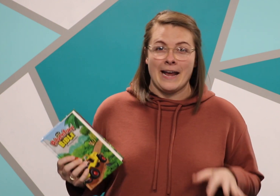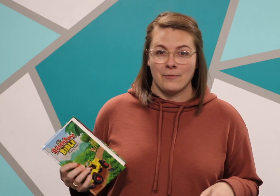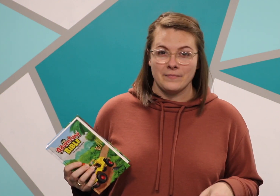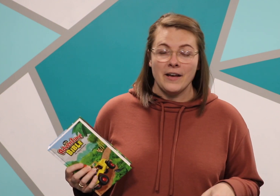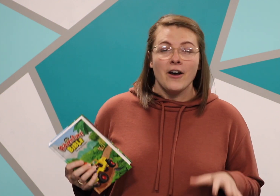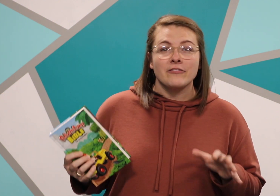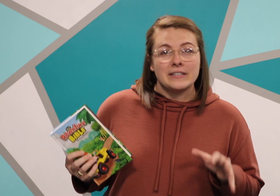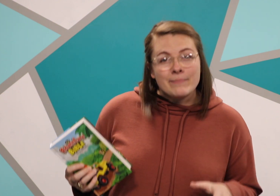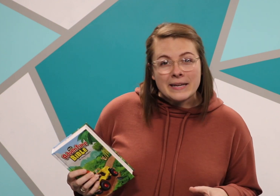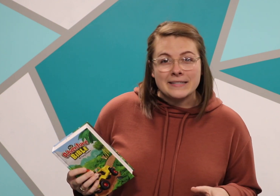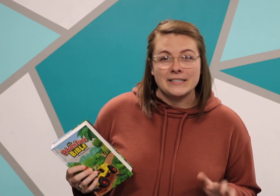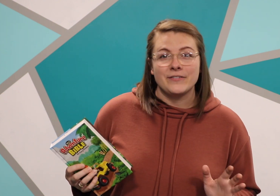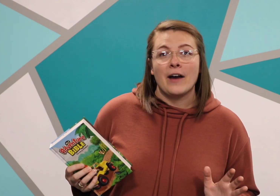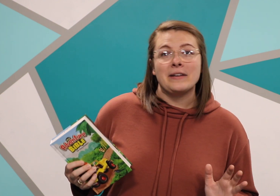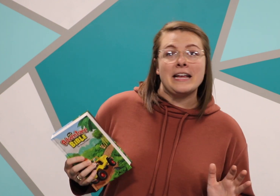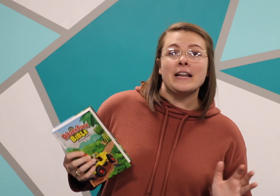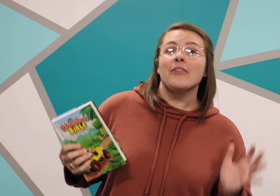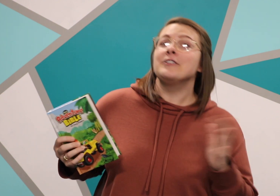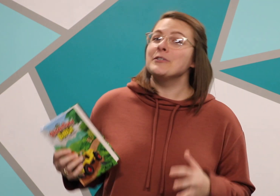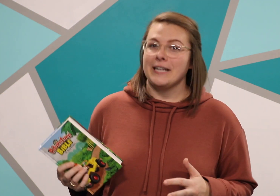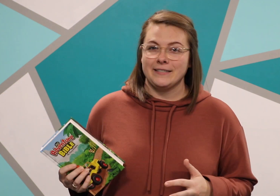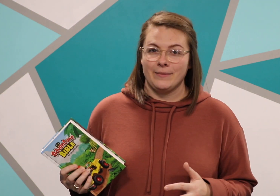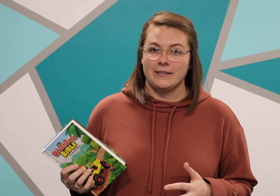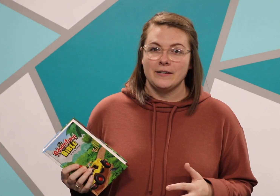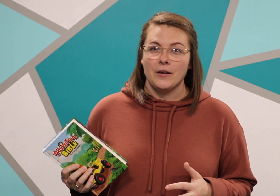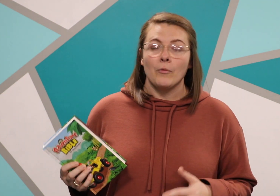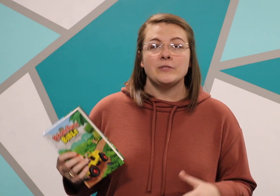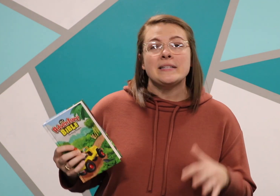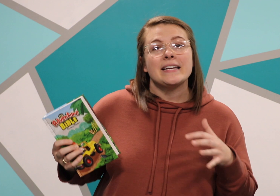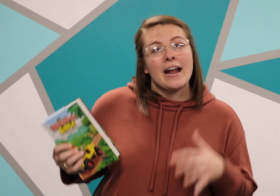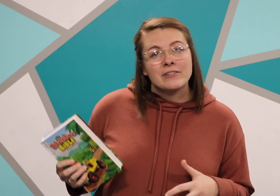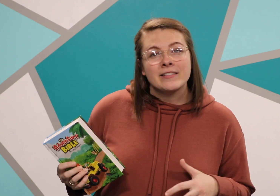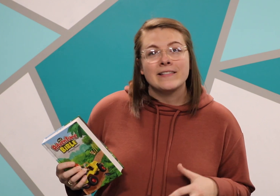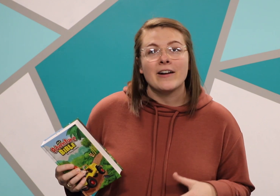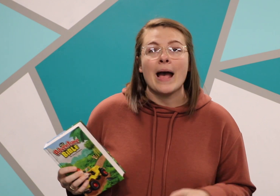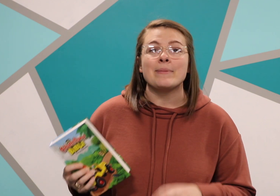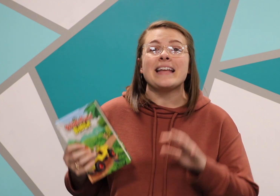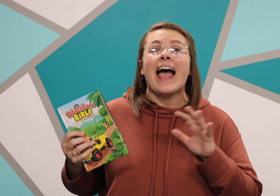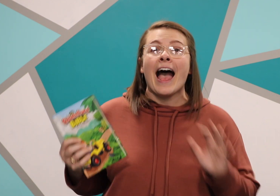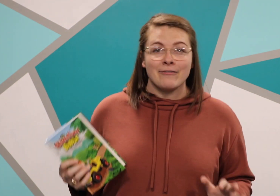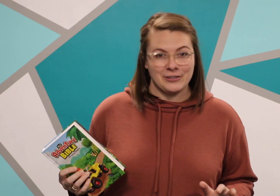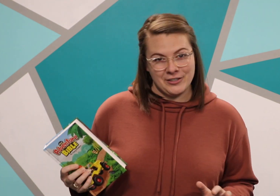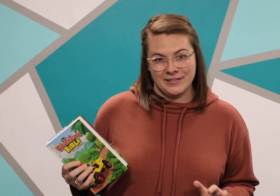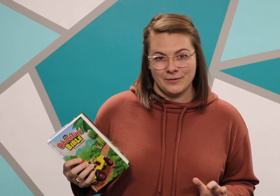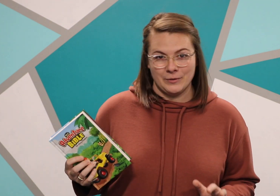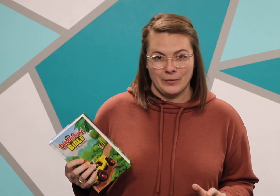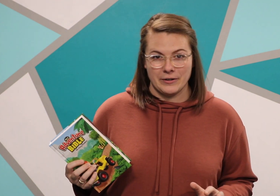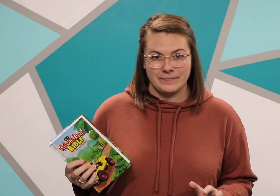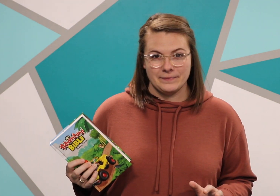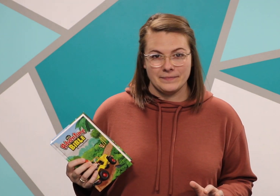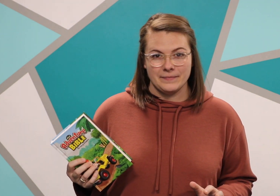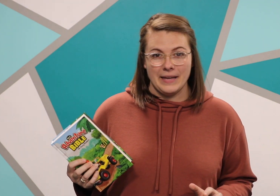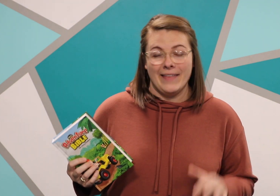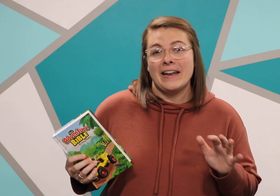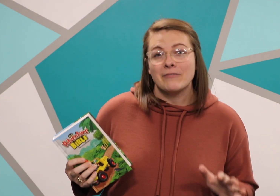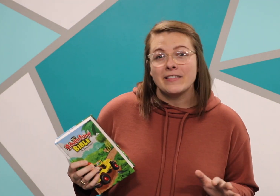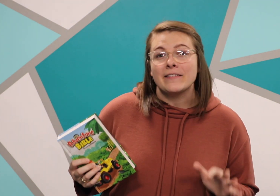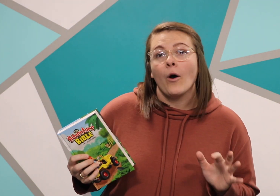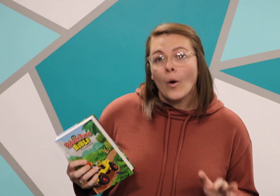Now, Philippians is found in the New Testament, which means that everything there happened after Jesus was born. And then everything in the Old